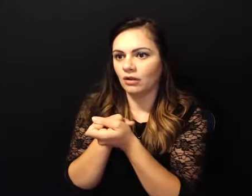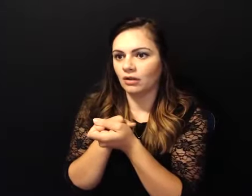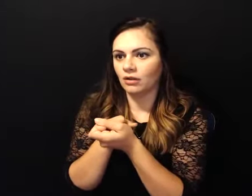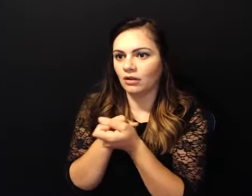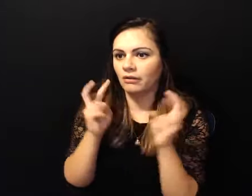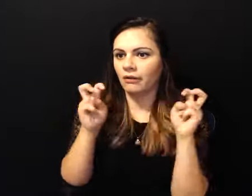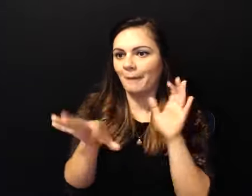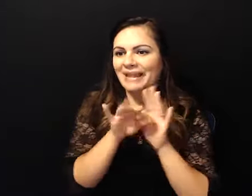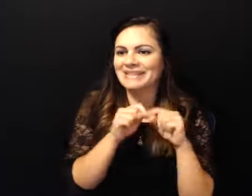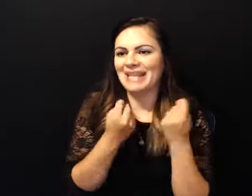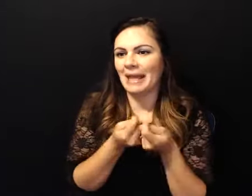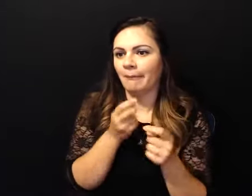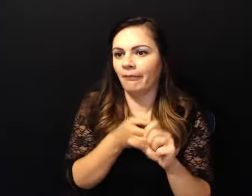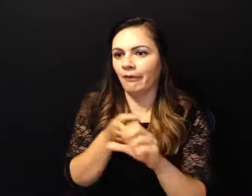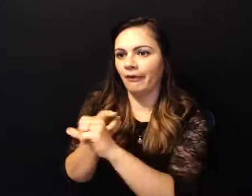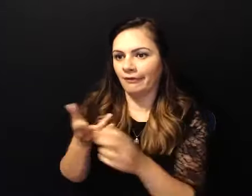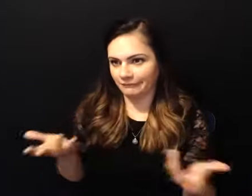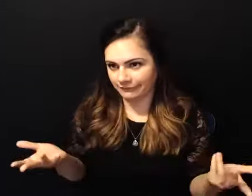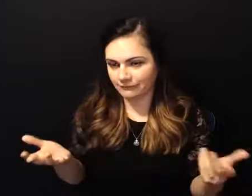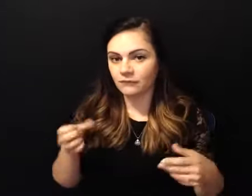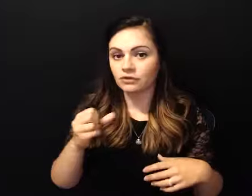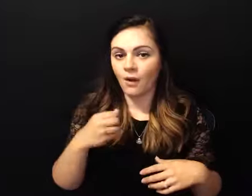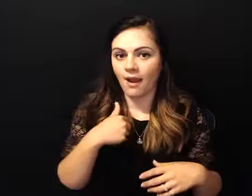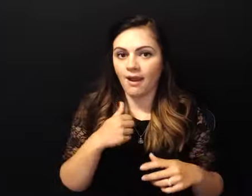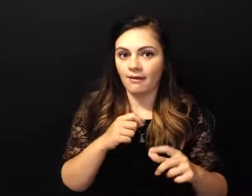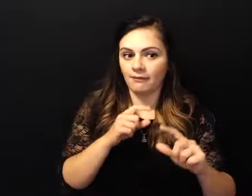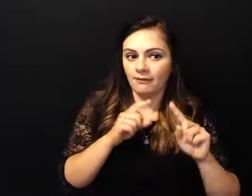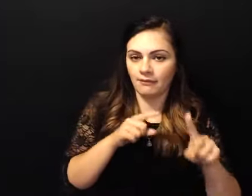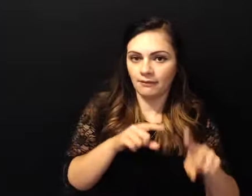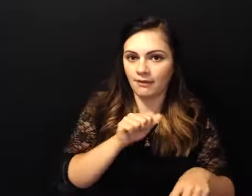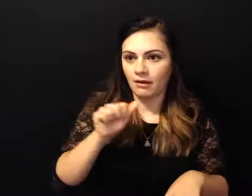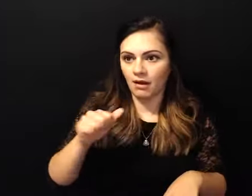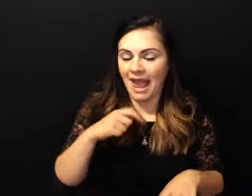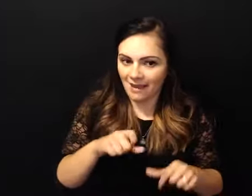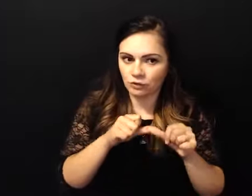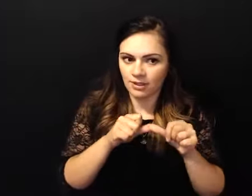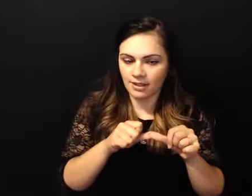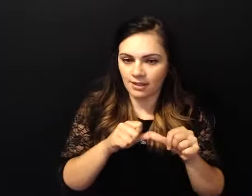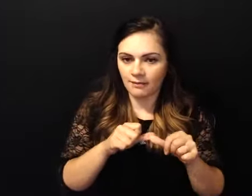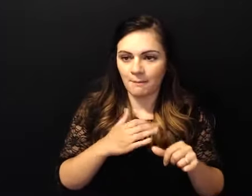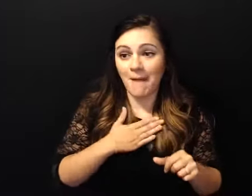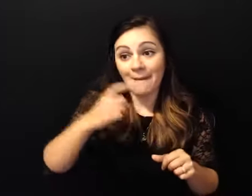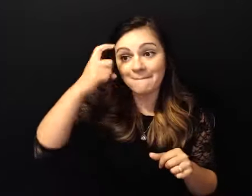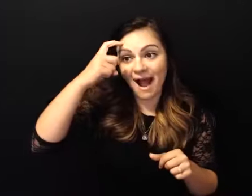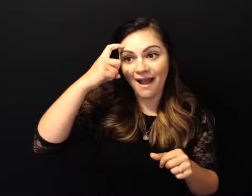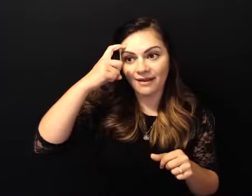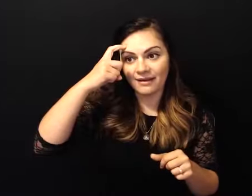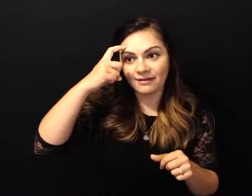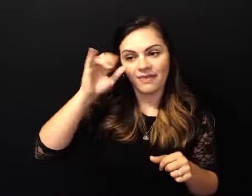coming to alcoholics anonymous and my mind is my worst enemy that's where my disease lives my disease my disease lives in my